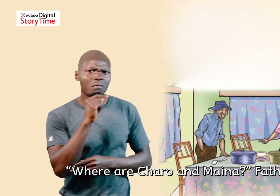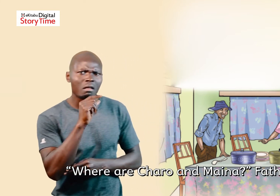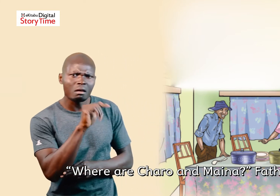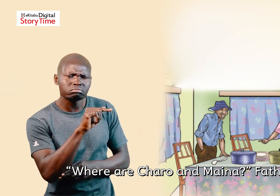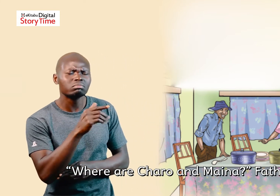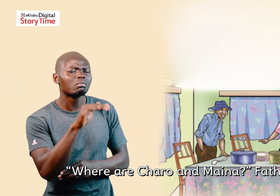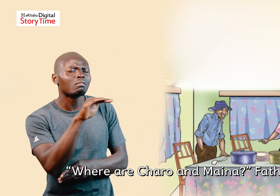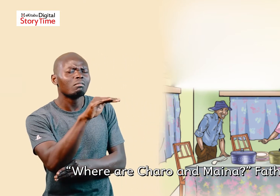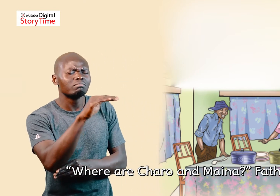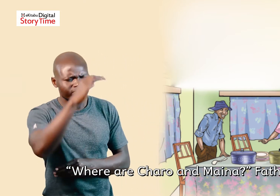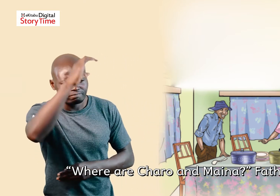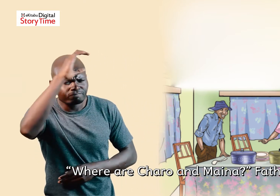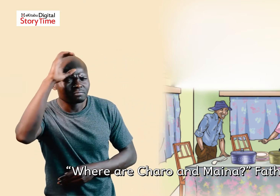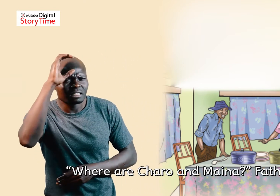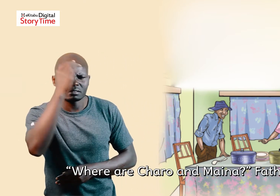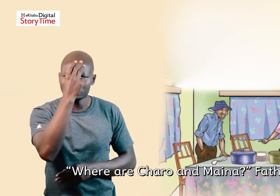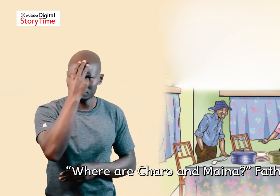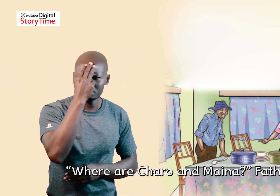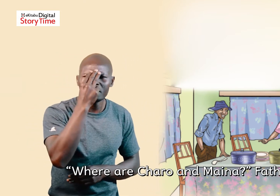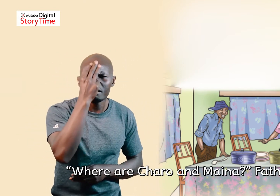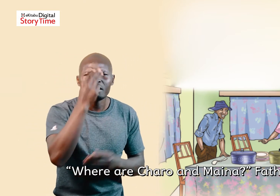Where are Charo and Maina? Father asks